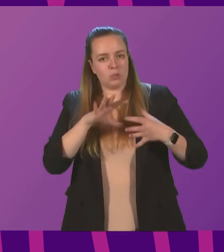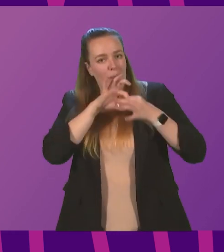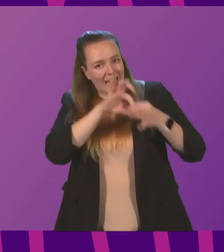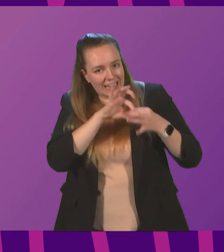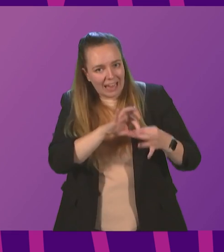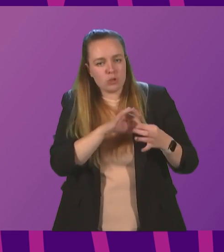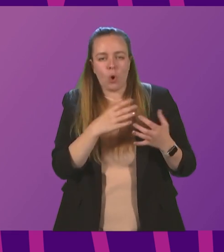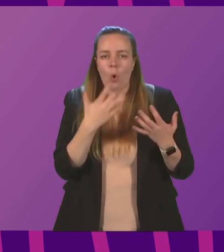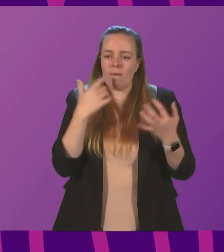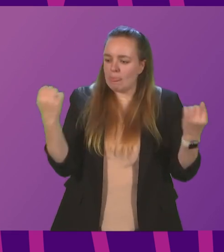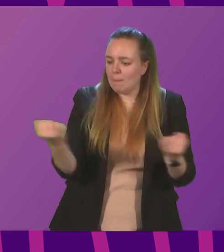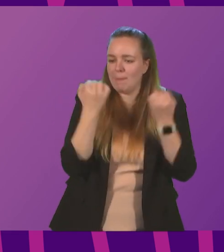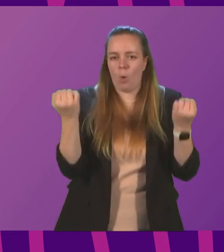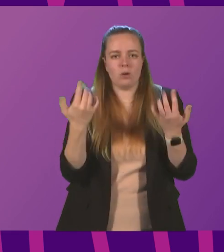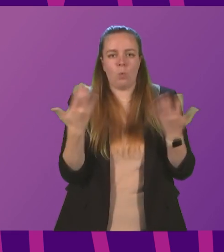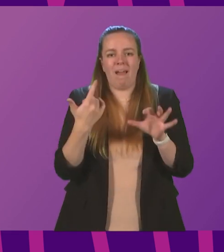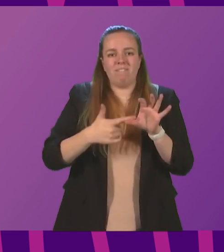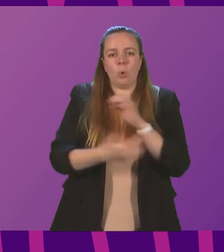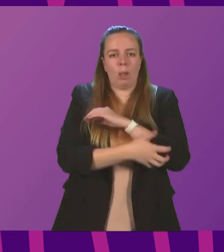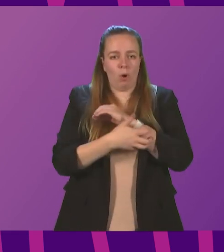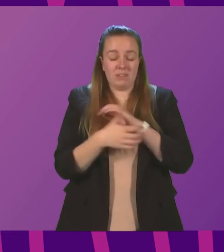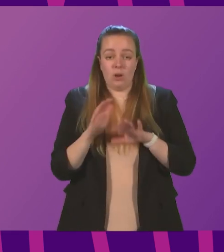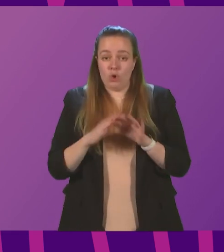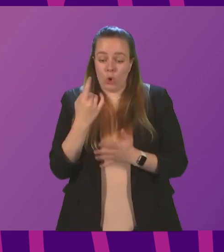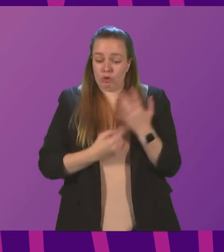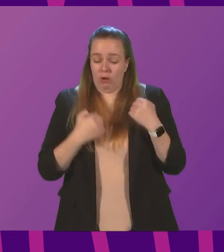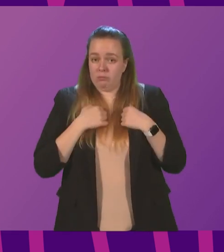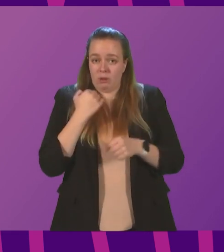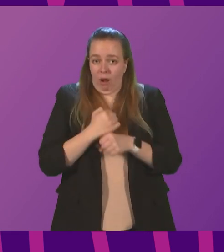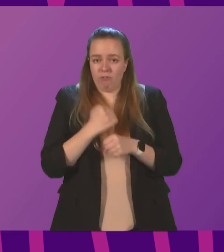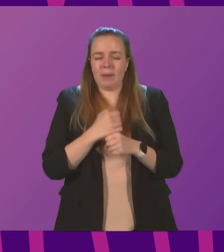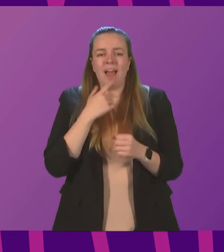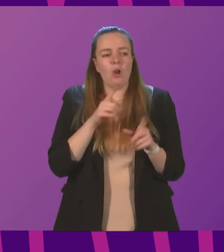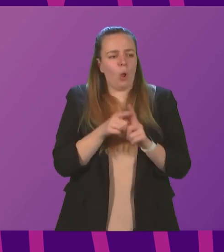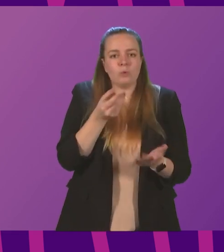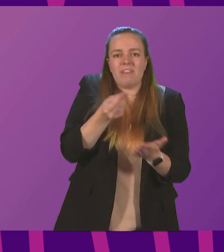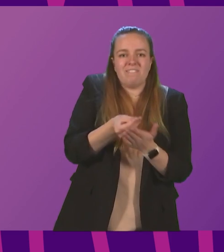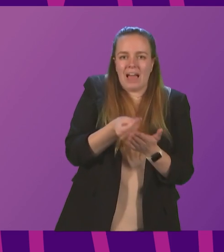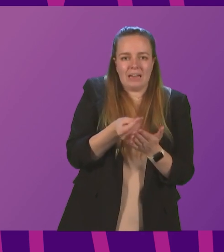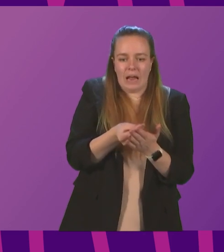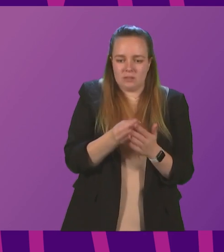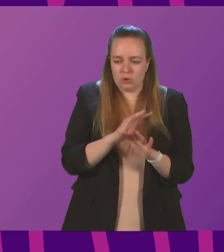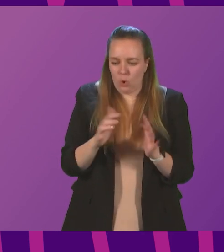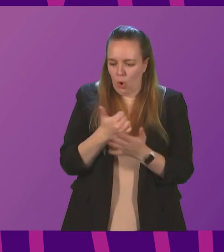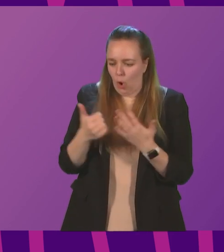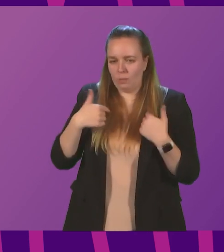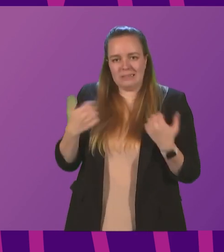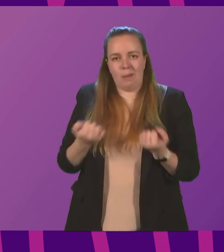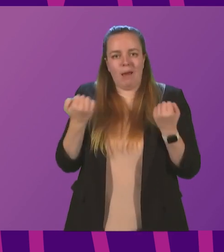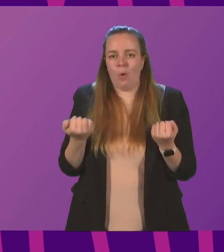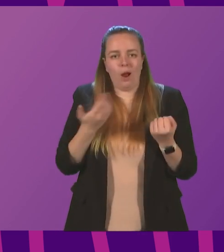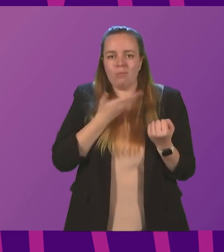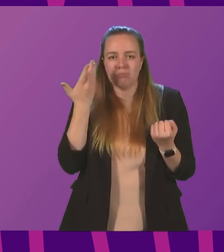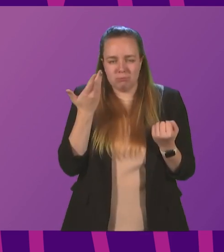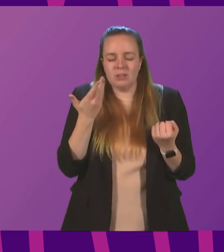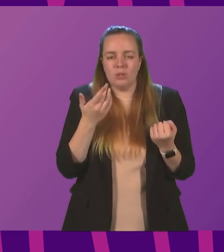the powers on fuel poverty don't lie in the hands of this government and, of course, where the financing doesn't always lie in the hands of this government. So, if it's going to